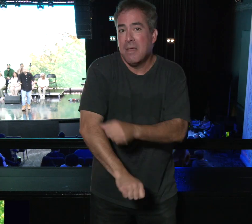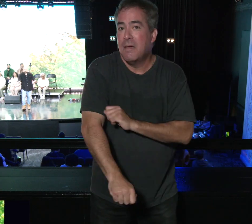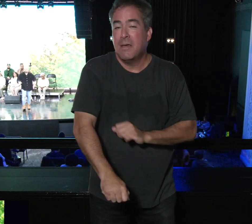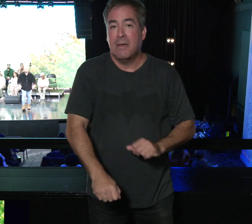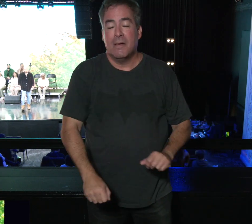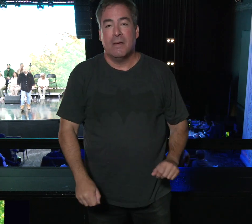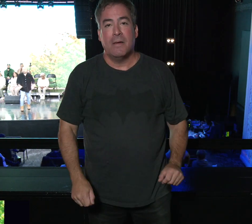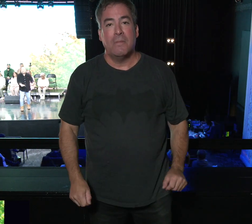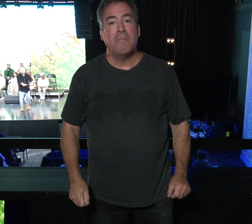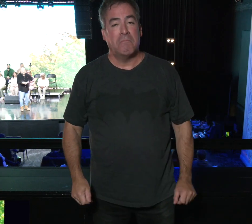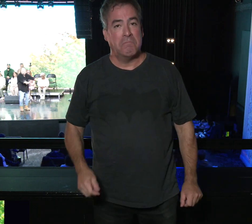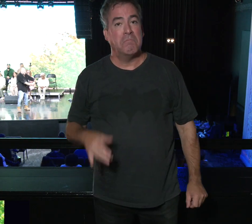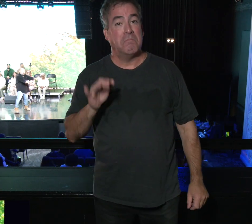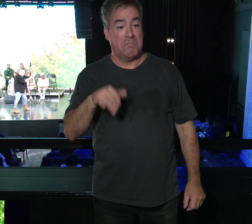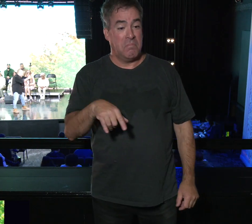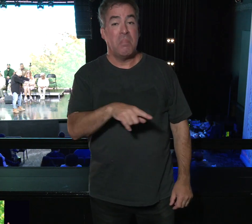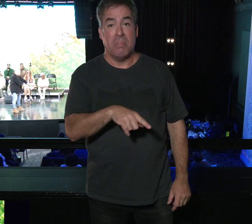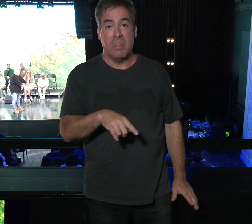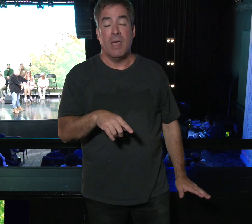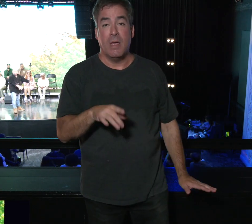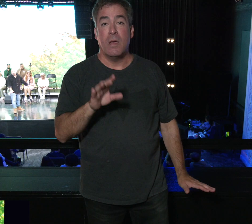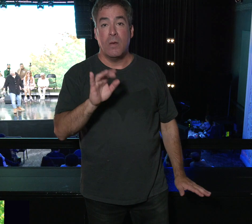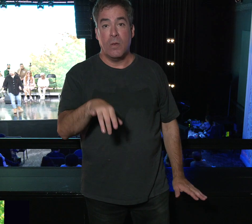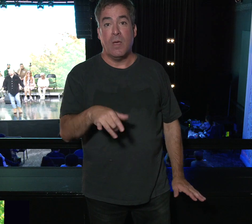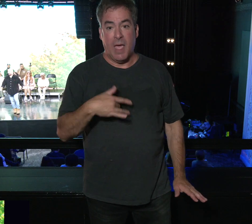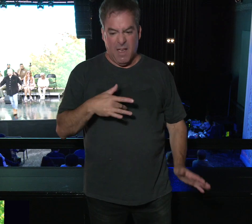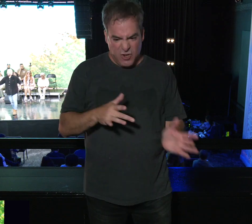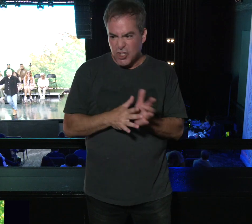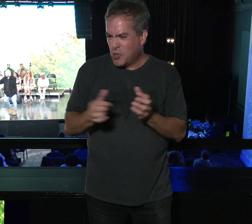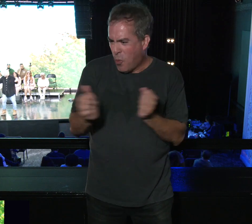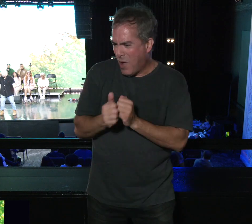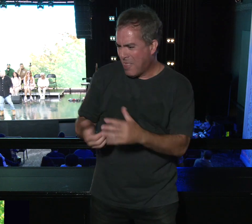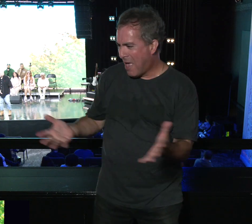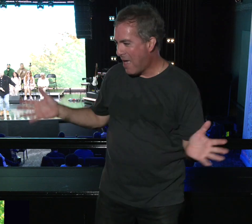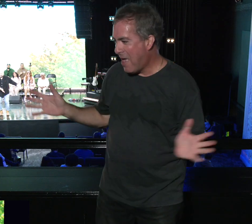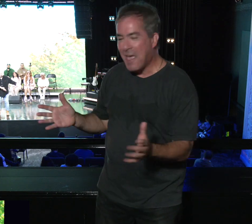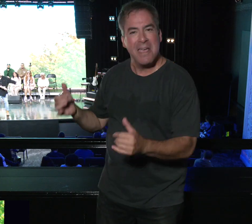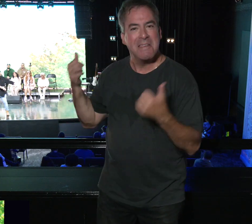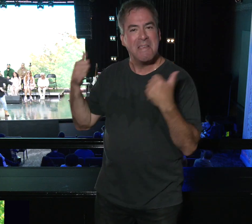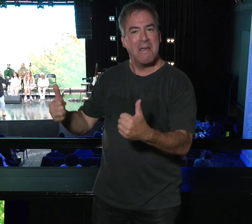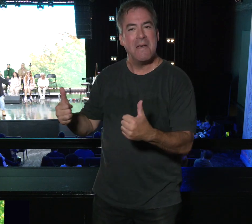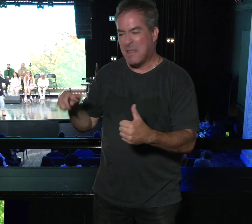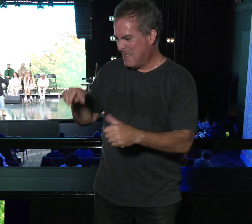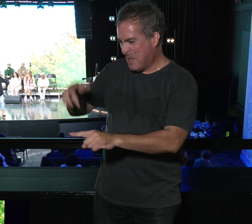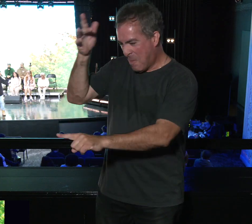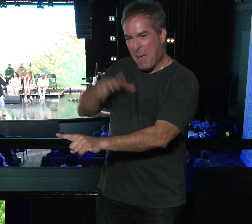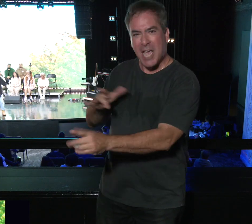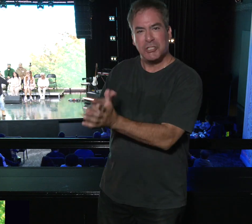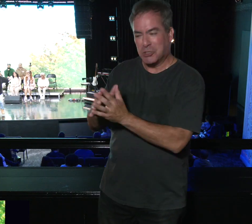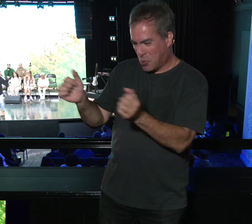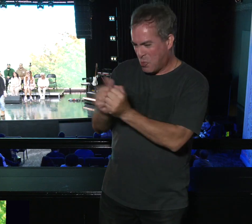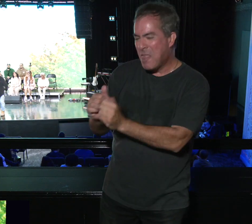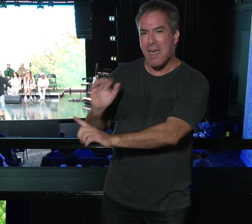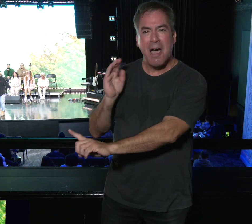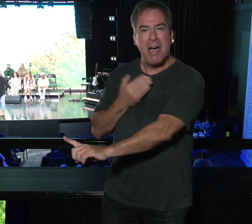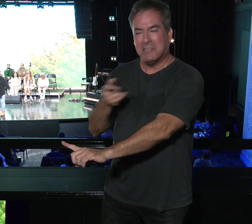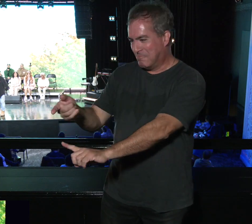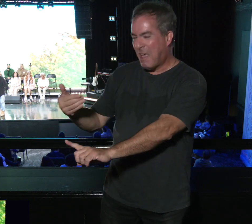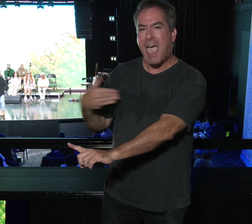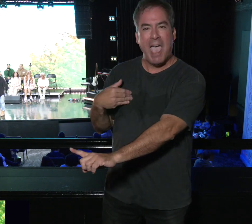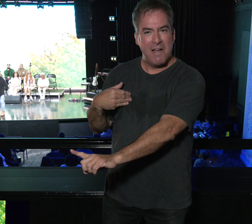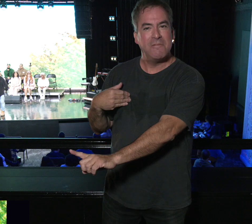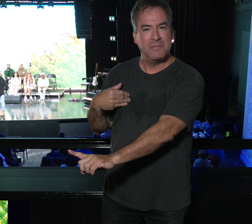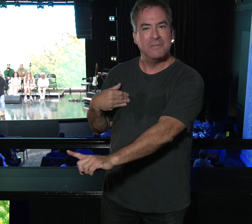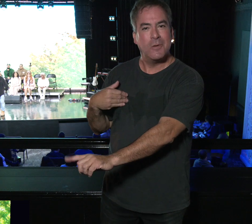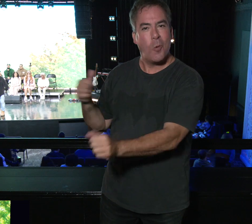Like, I mean, they got Jesus with them. Like this is the man. Like they got the goat with them.